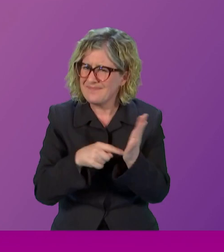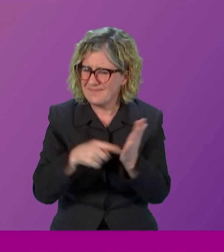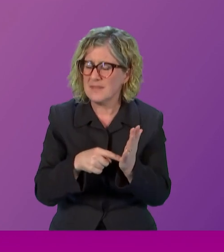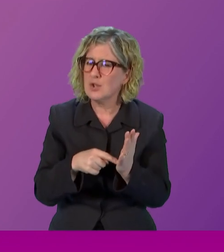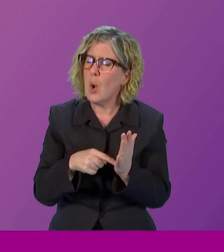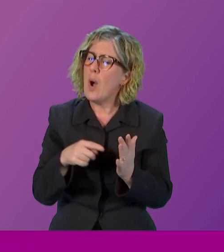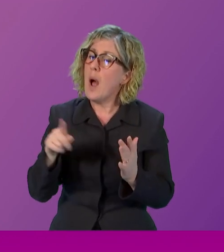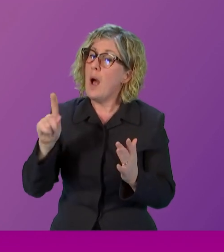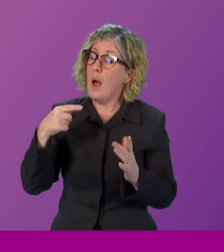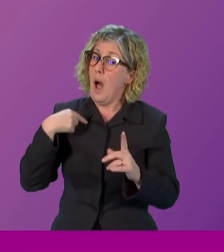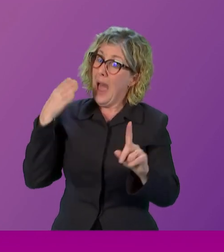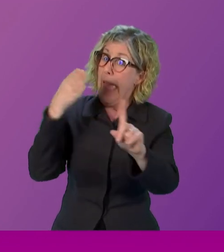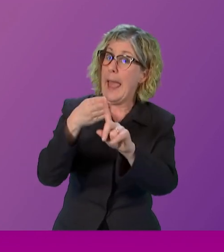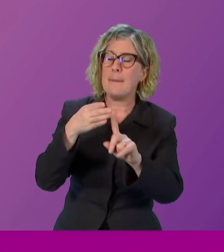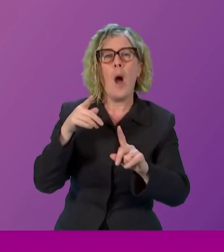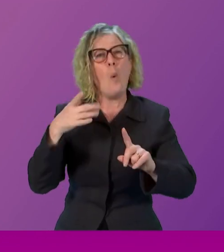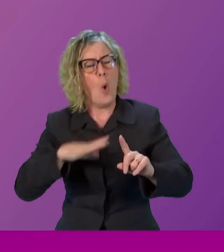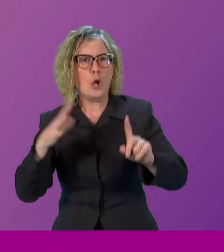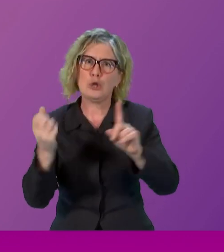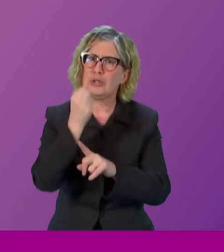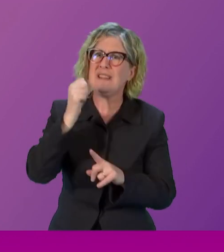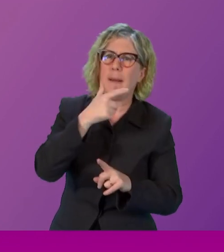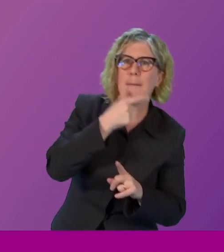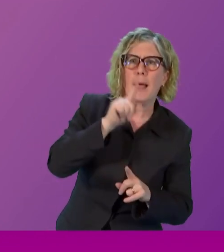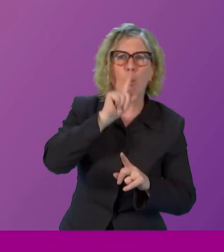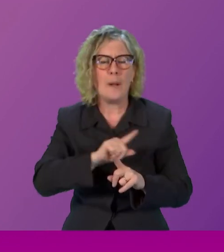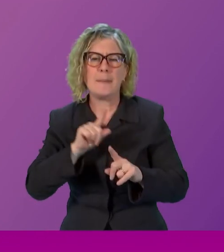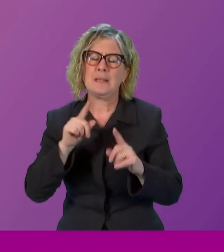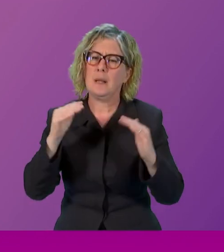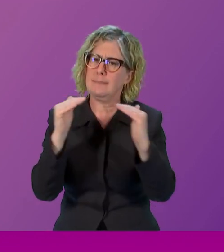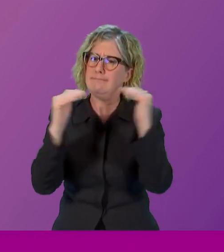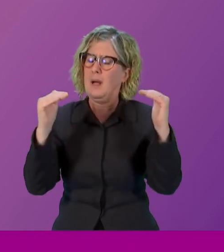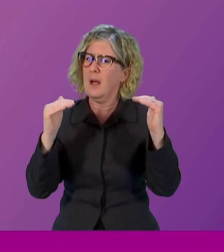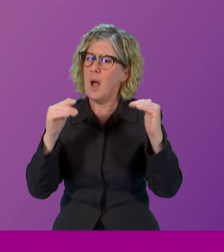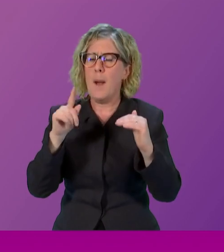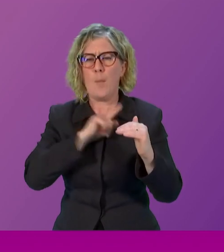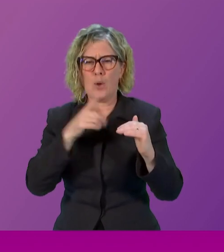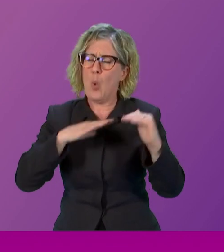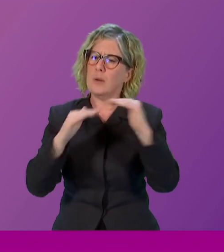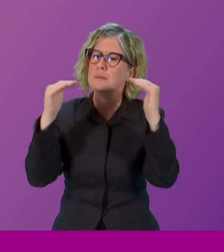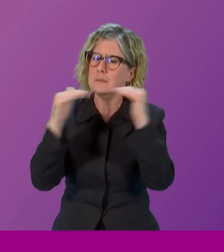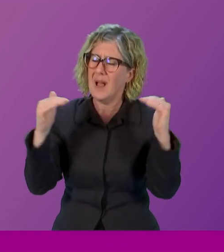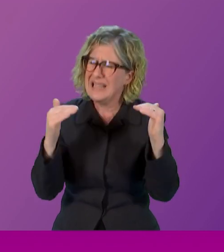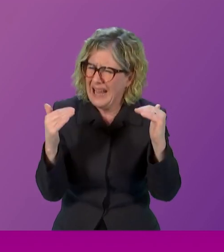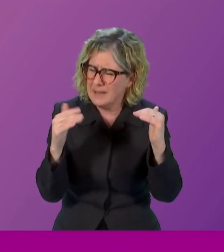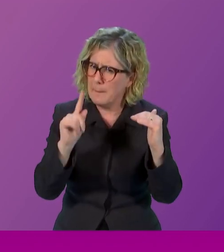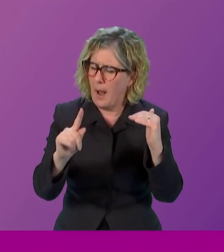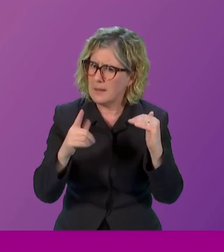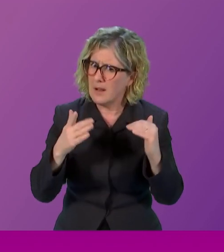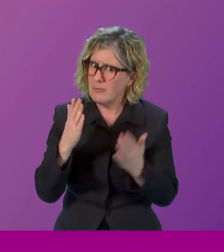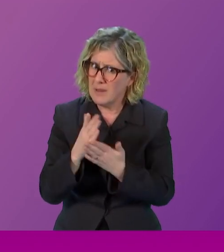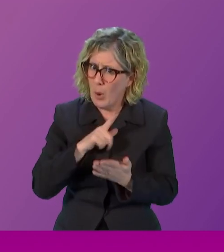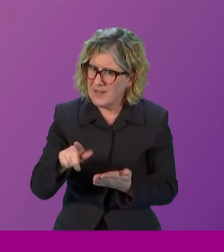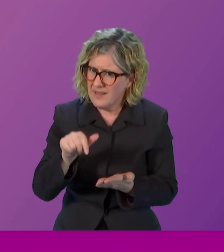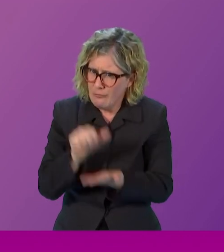they are the right thing to do for everybody but because women are still more likely to be primary